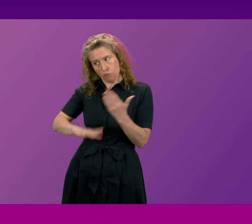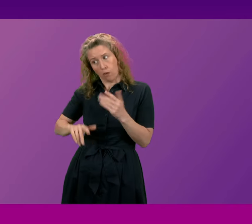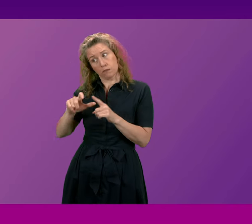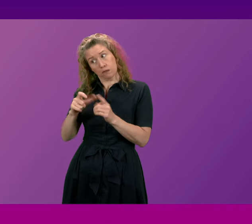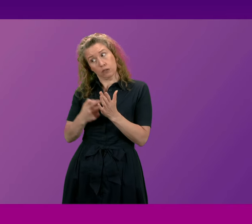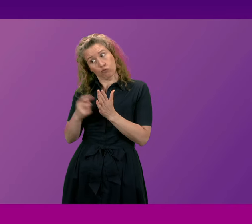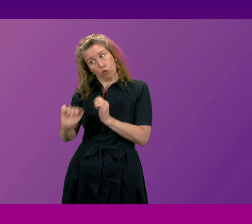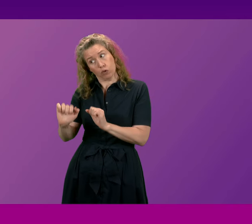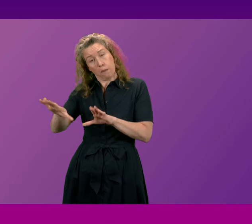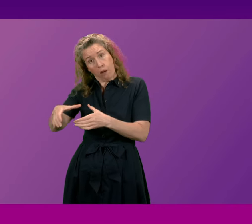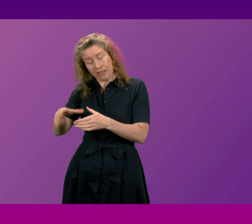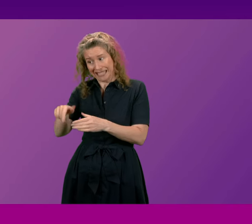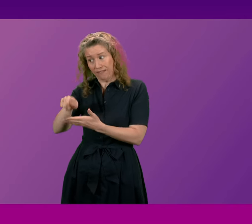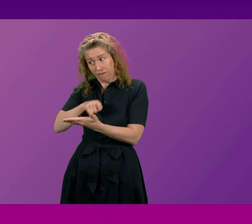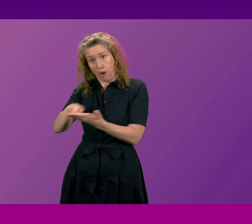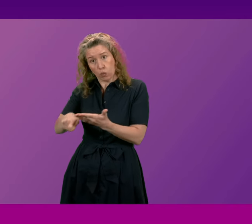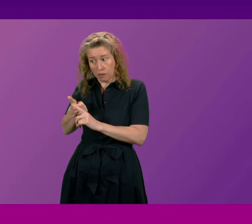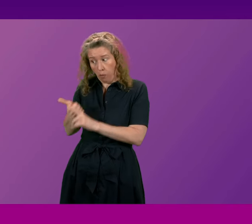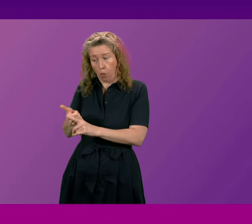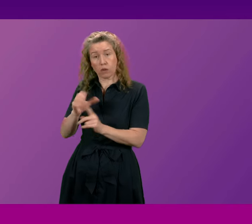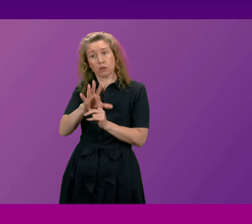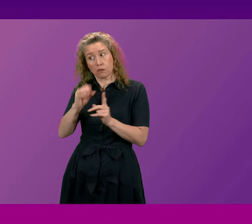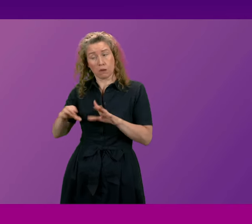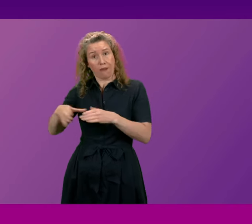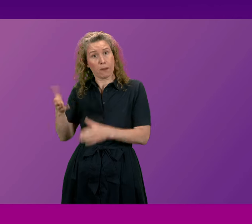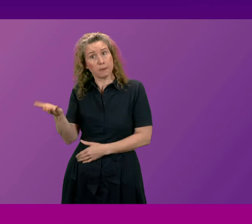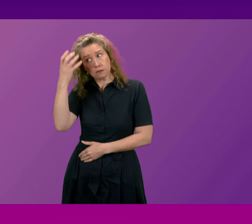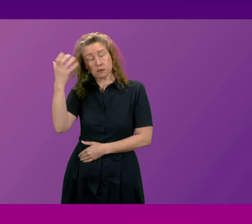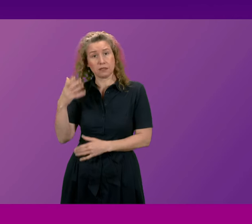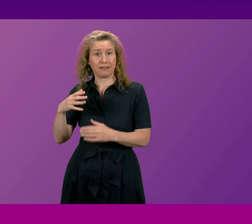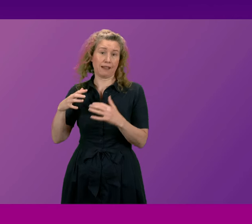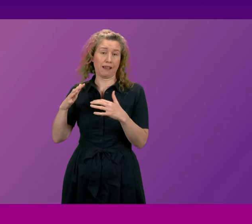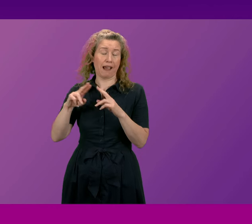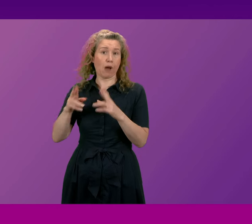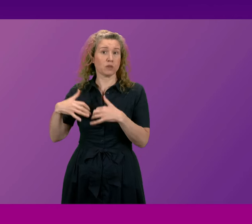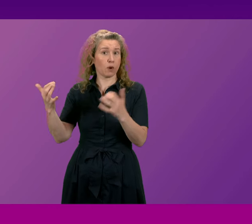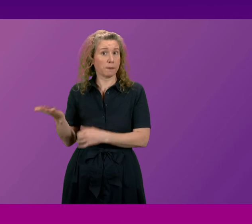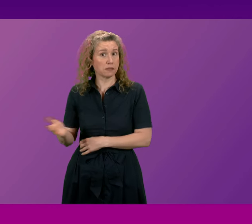voted for when he supported the Conservative government in the House of Commons. Dr. Ross.